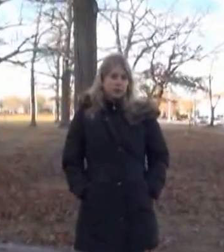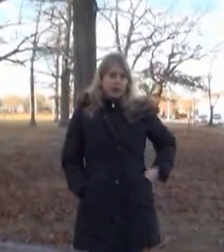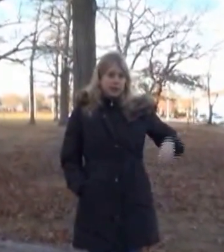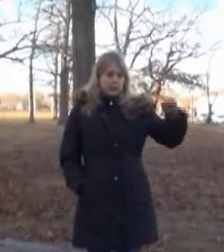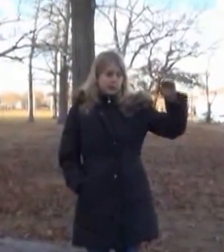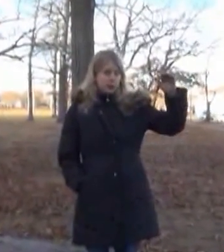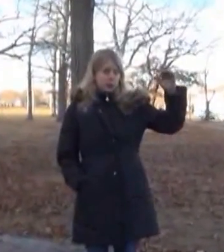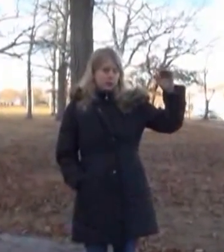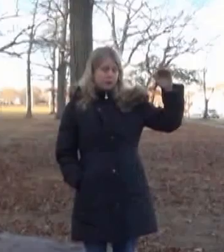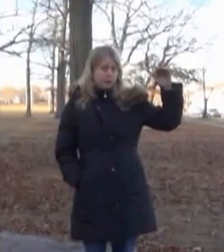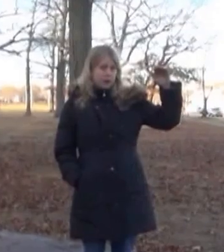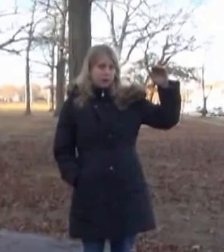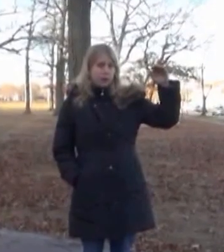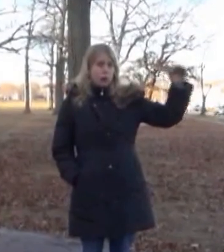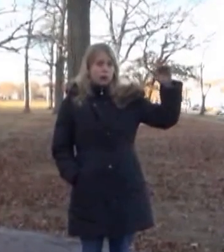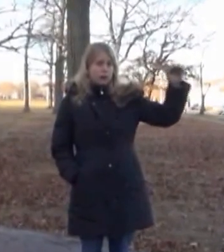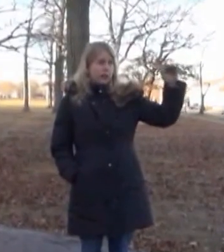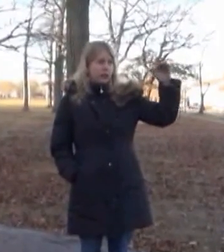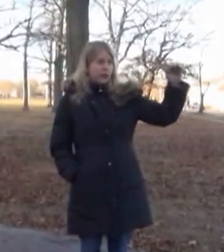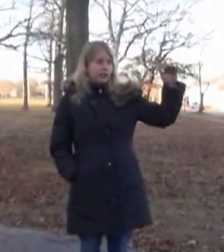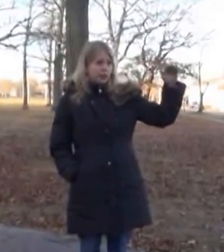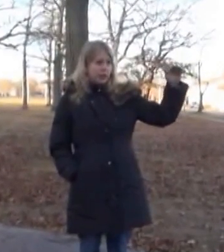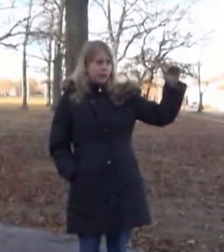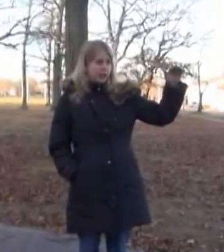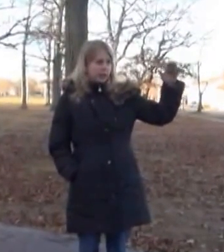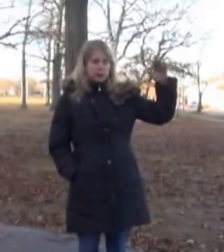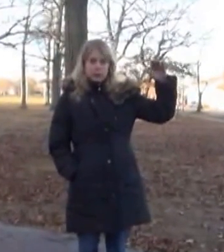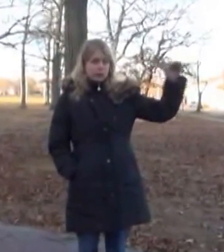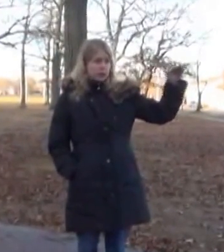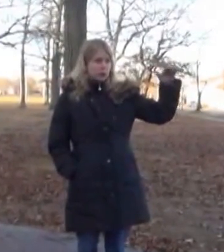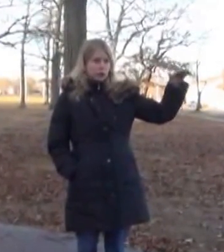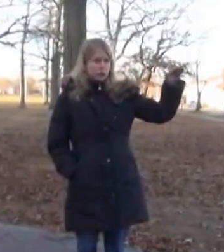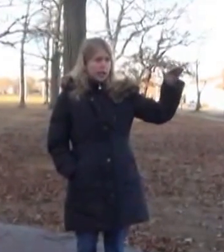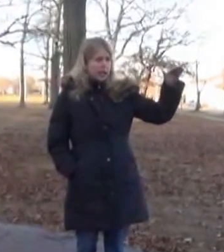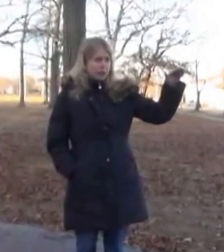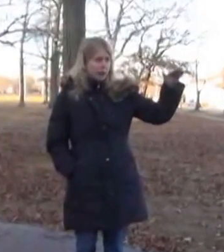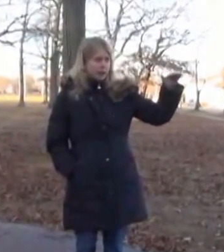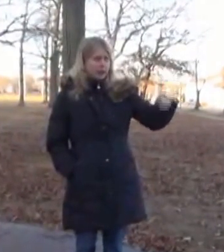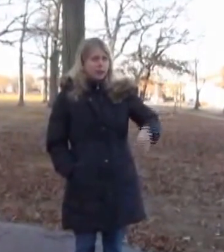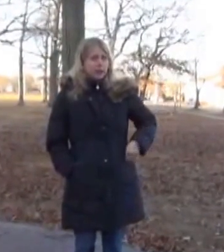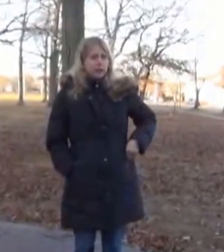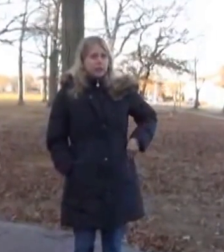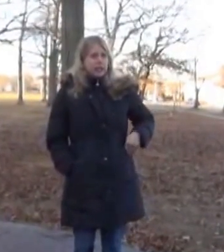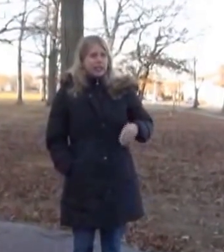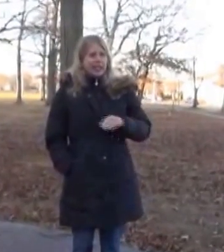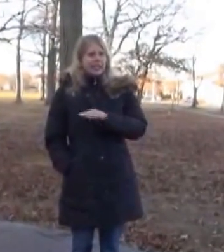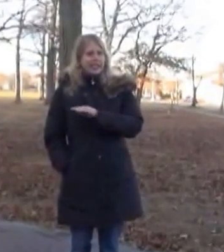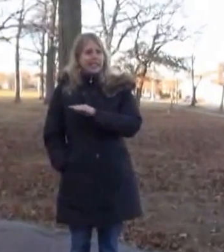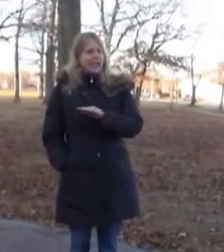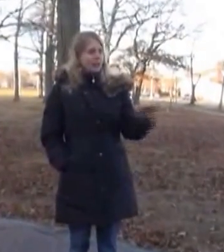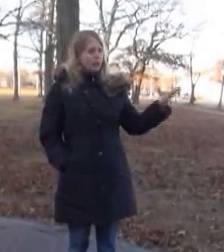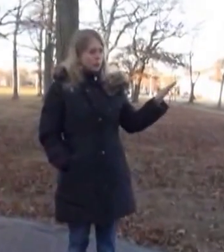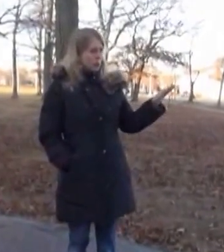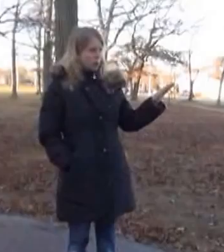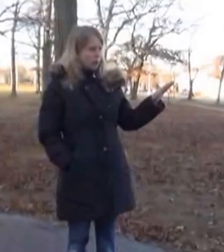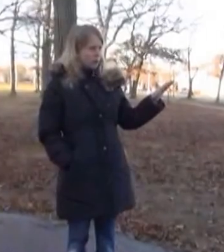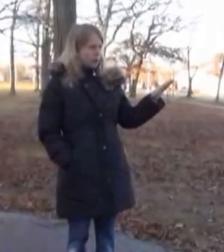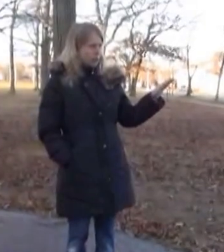effective. was like 4 feet 11. I'm not kidding. He was just a little tiny man. And he never spoke about the